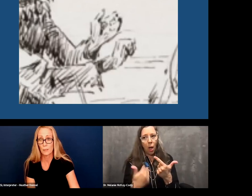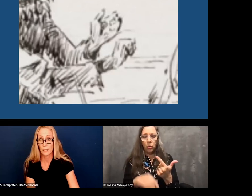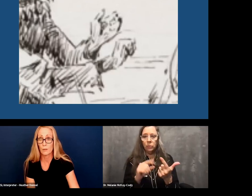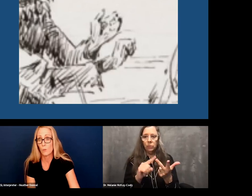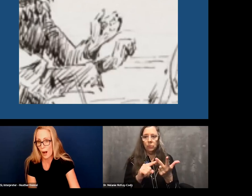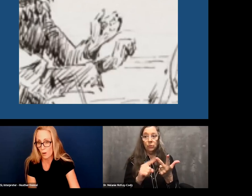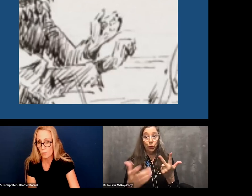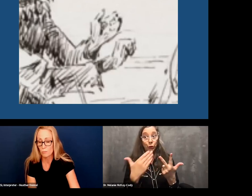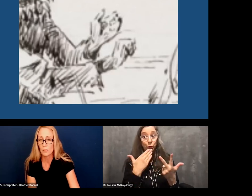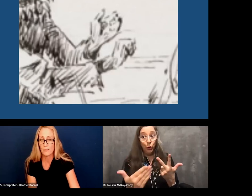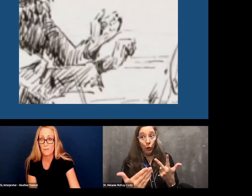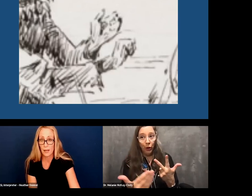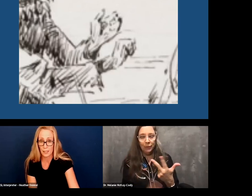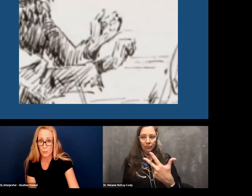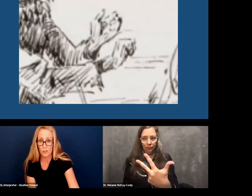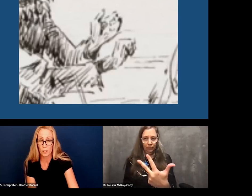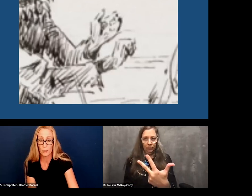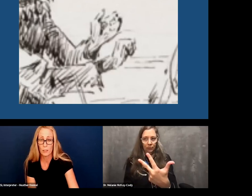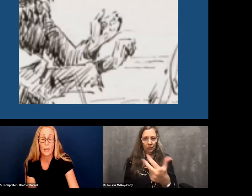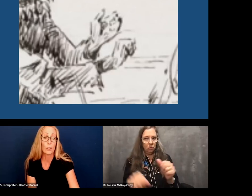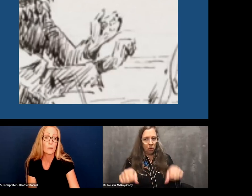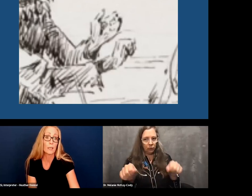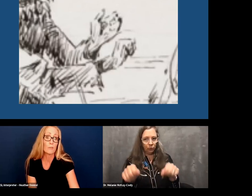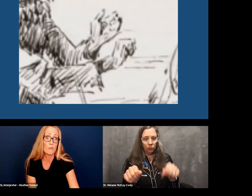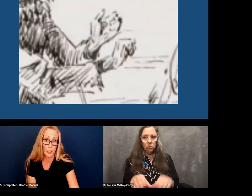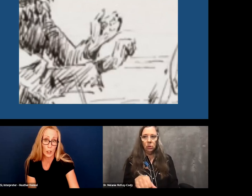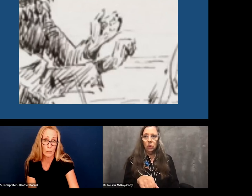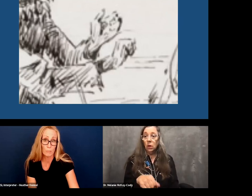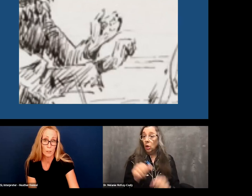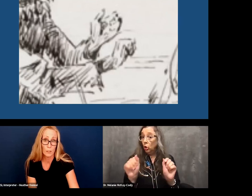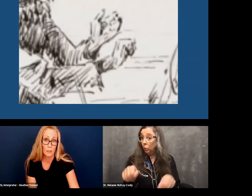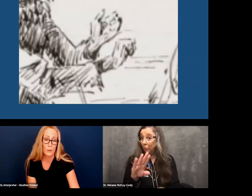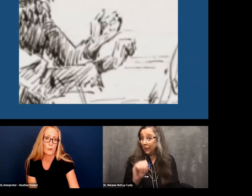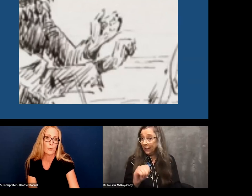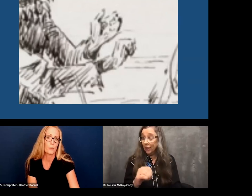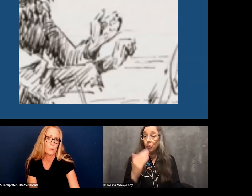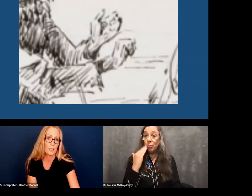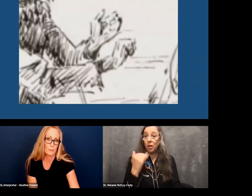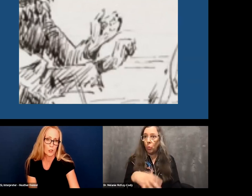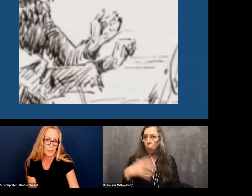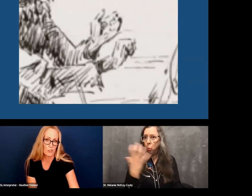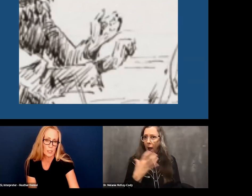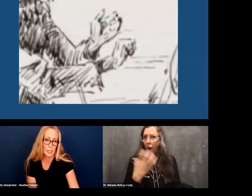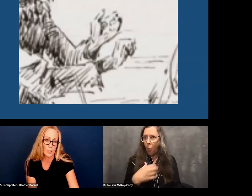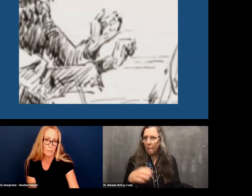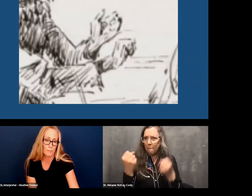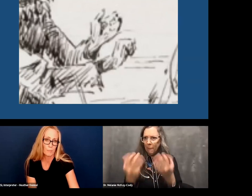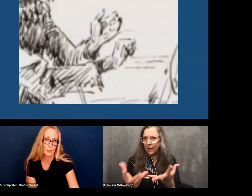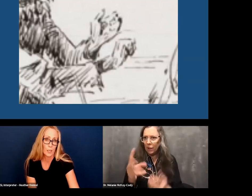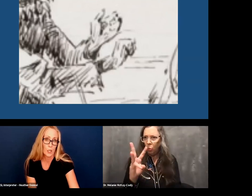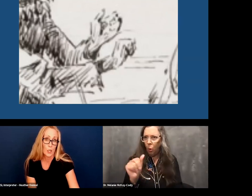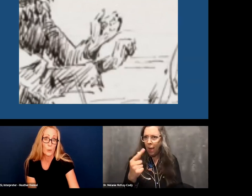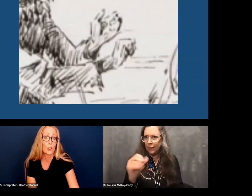It could mean, wow, an emphatic expression. Or it could mean very good. So there are three possible interpretations here.